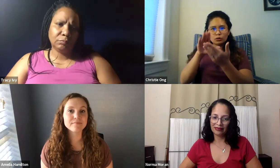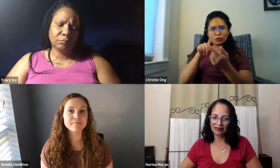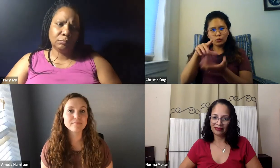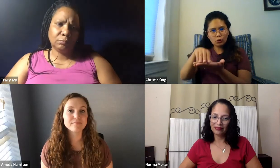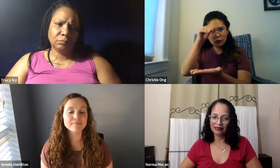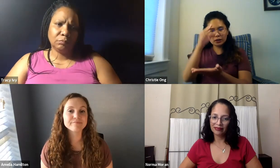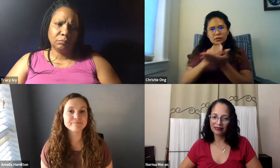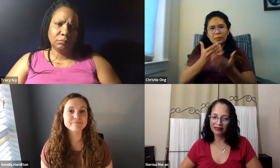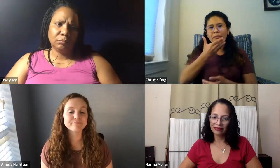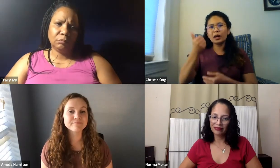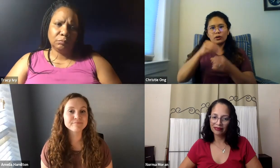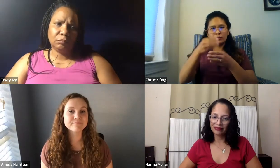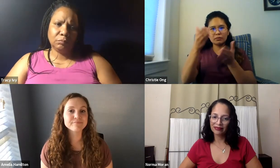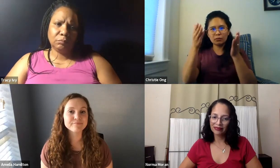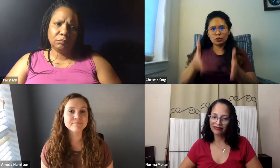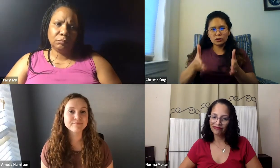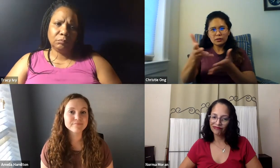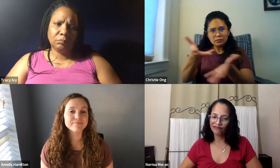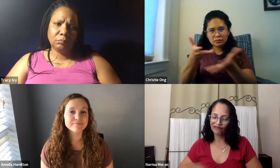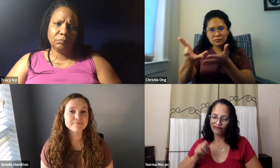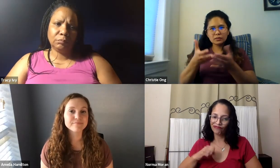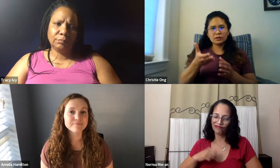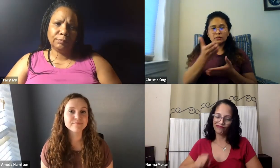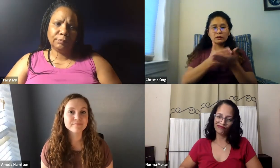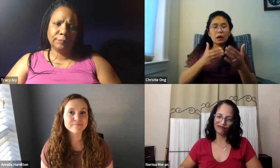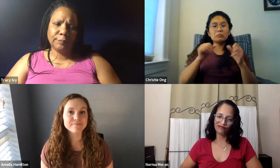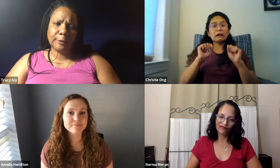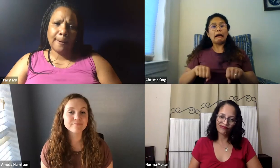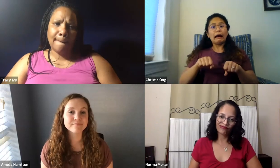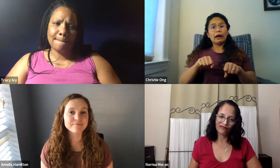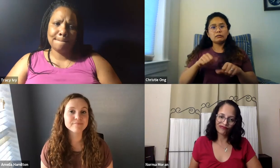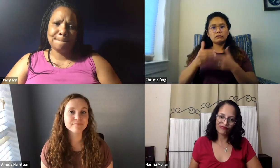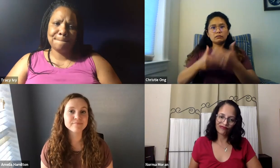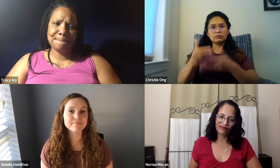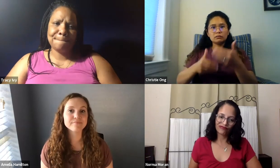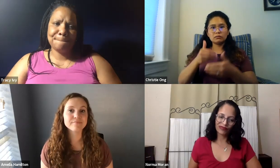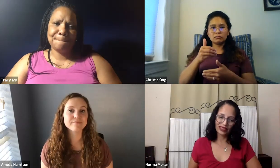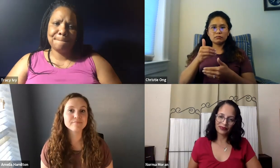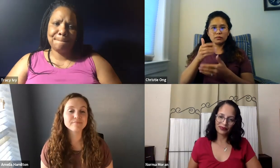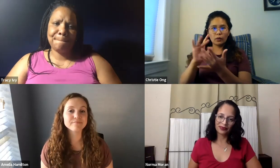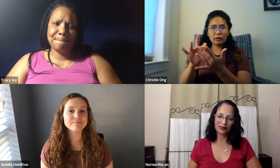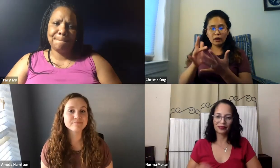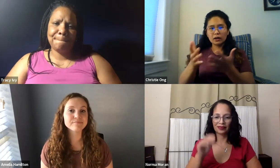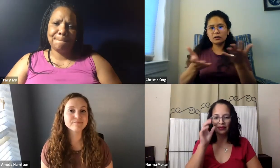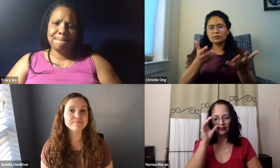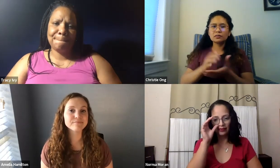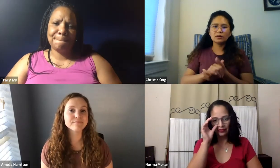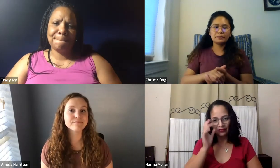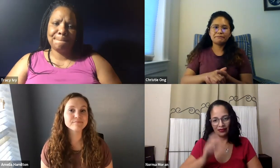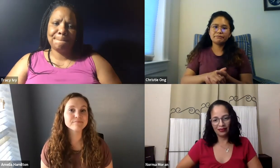case by case and students' approaches to learning too. Some students learn better in person. Others can get by remotely